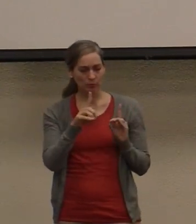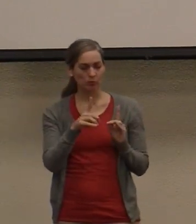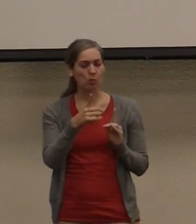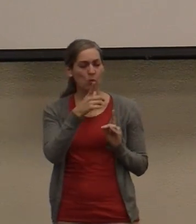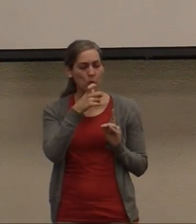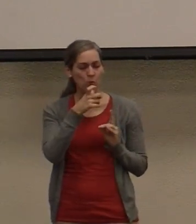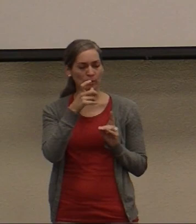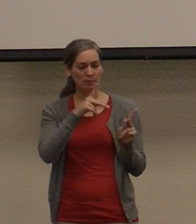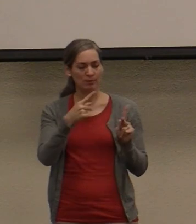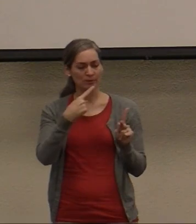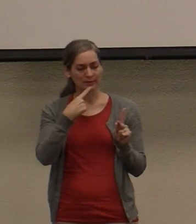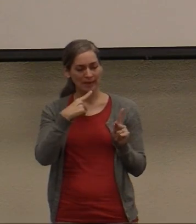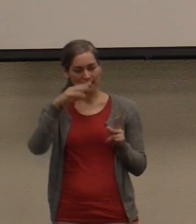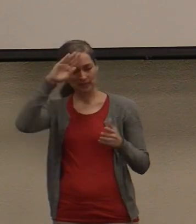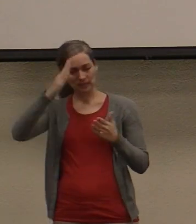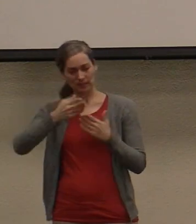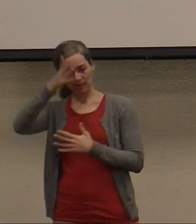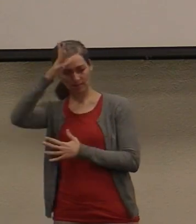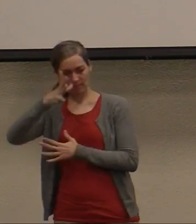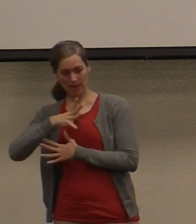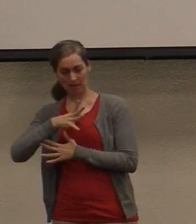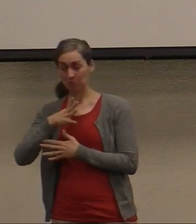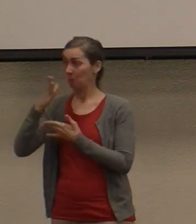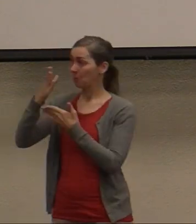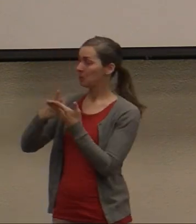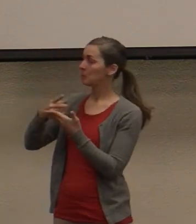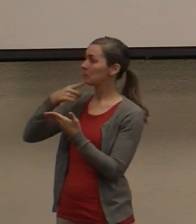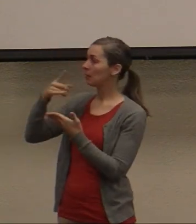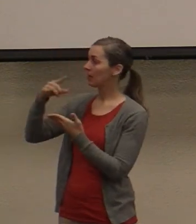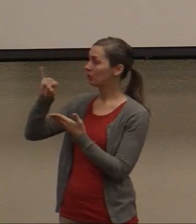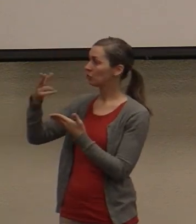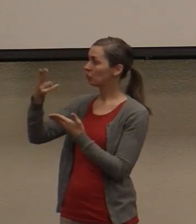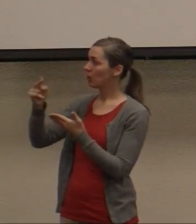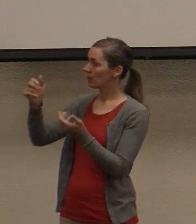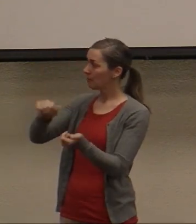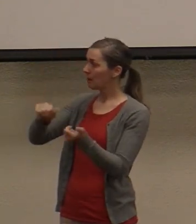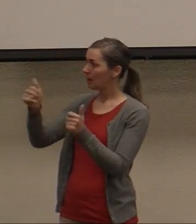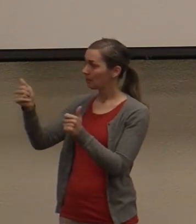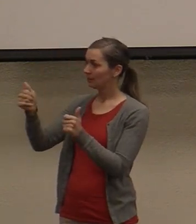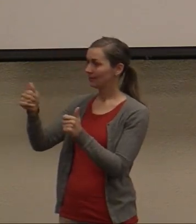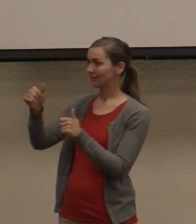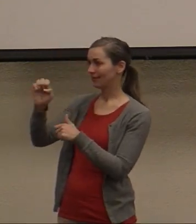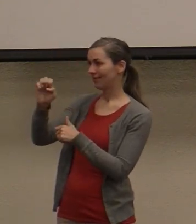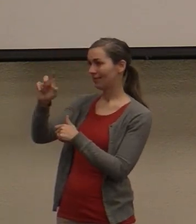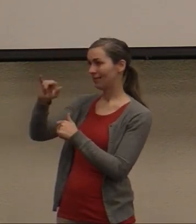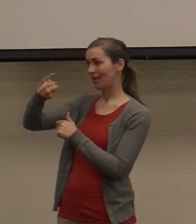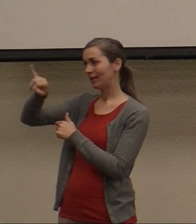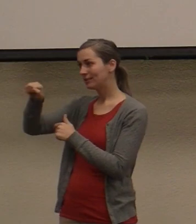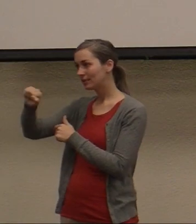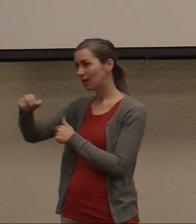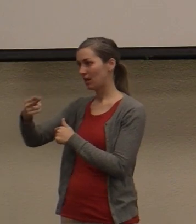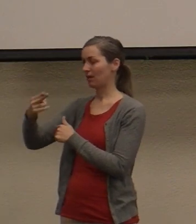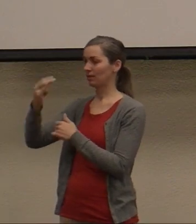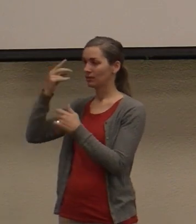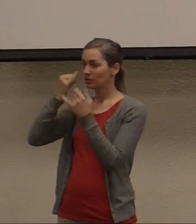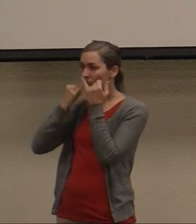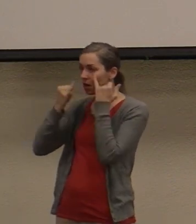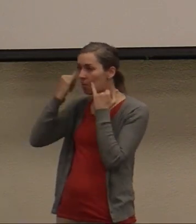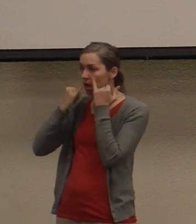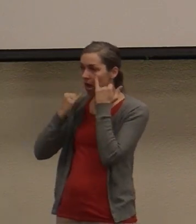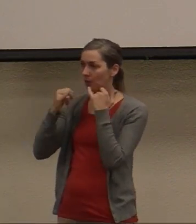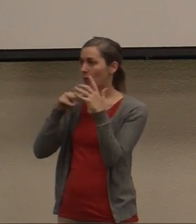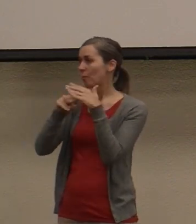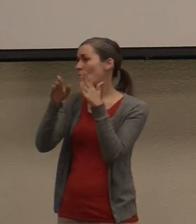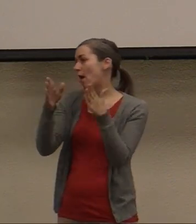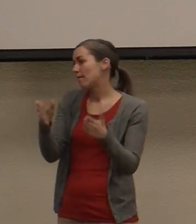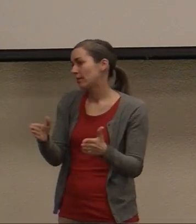say John the Baptist, others say Elijah, and still others, Jeremiah, are one of the prophets. But what about you, he asked,